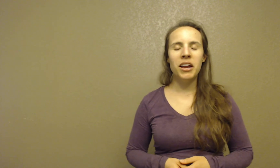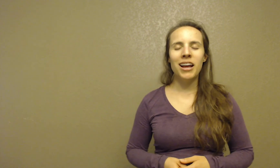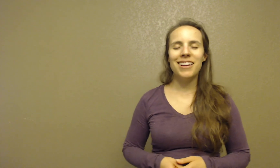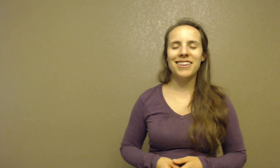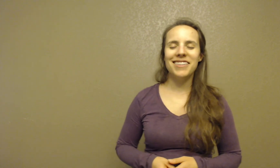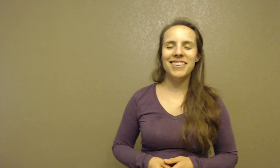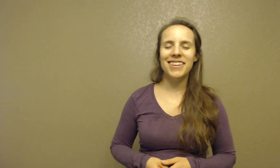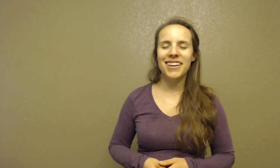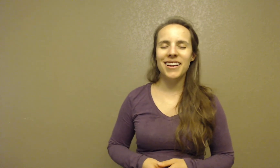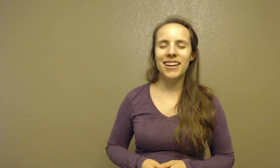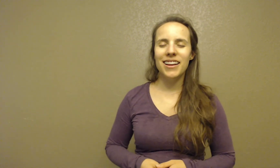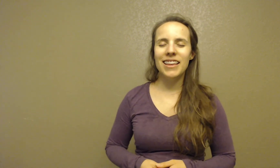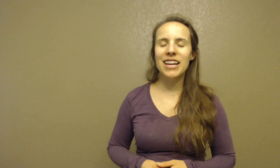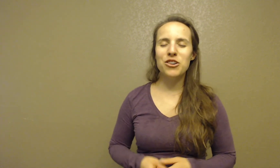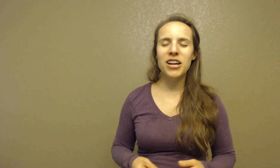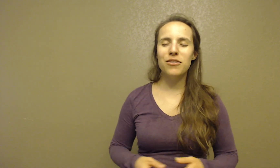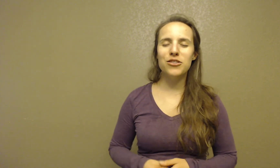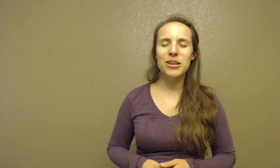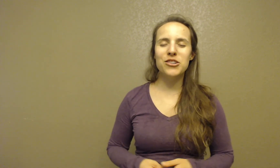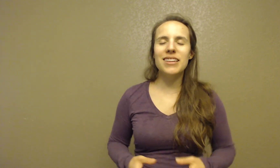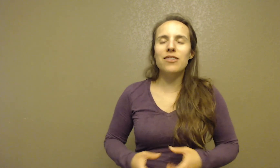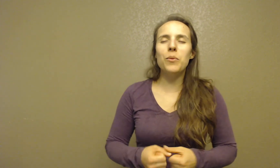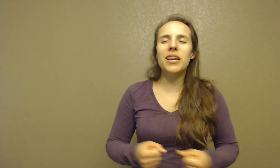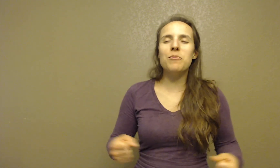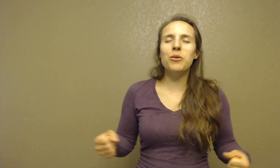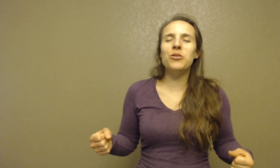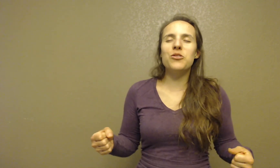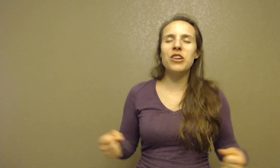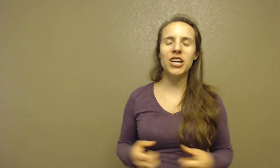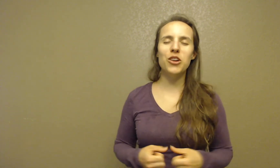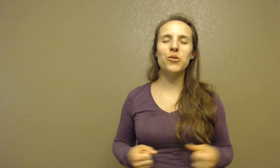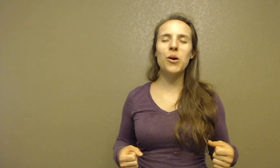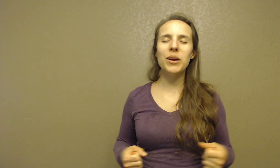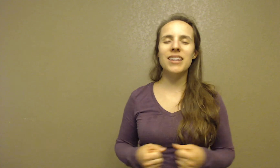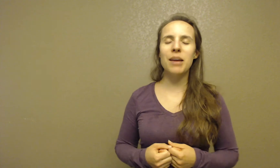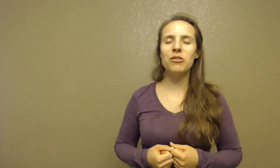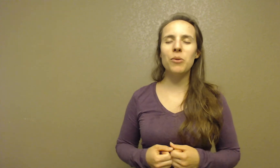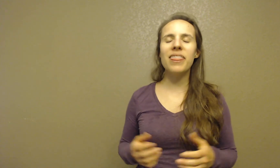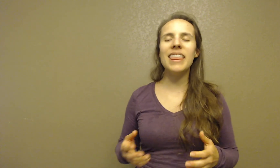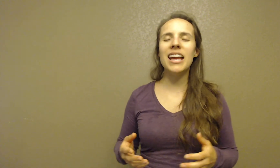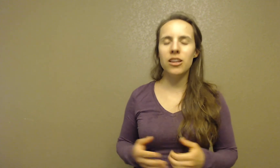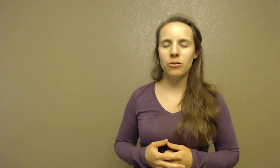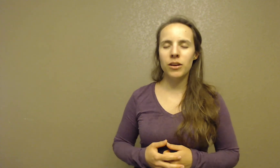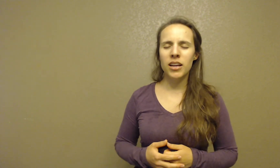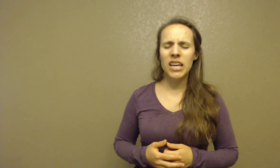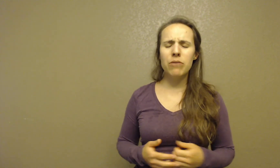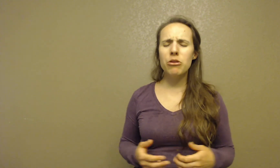that in our tough situations, that's when we get the most stretching and growing time. And so I thank you. Even